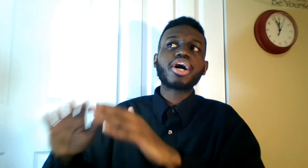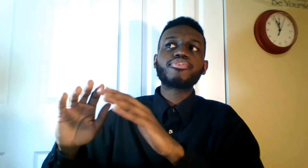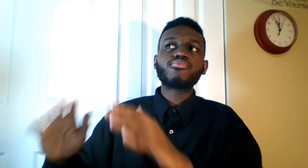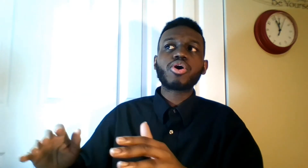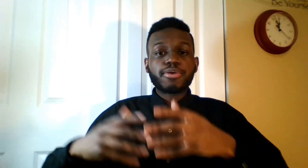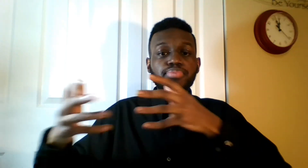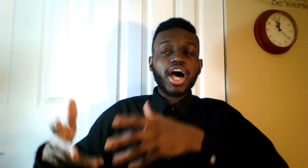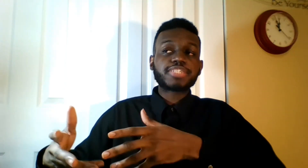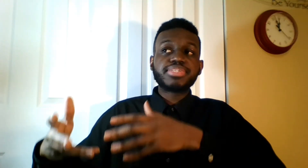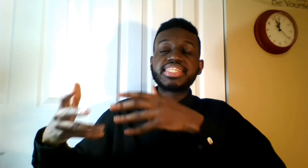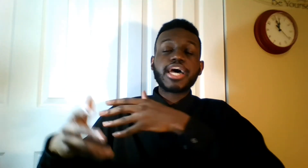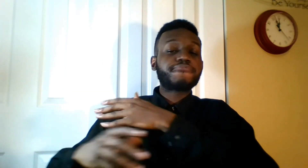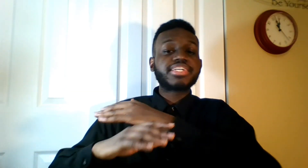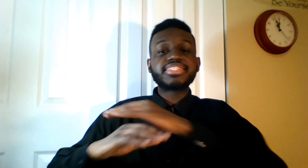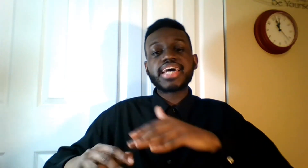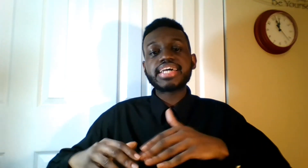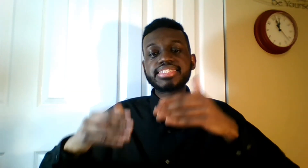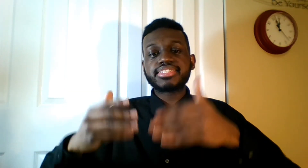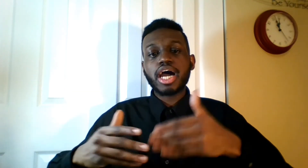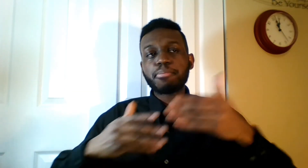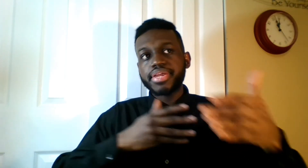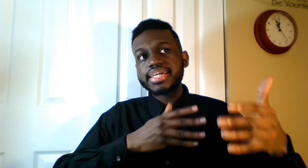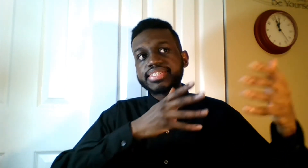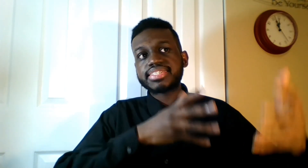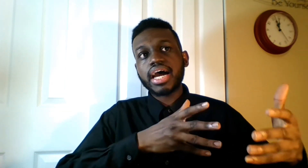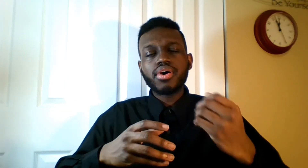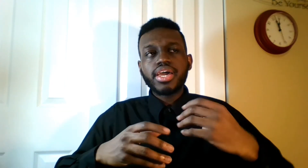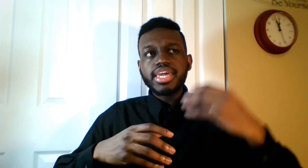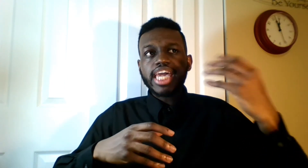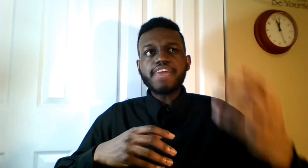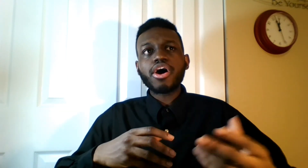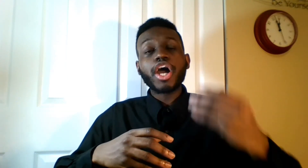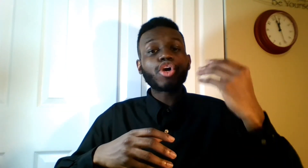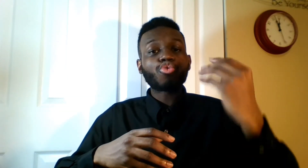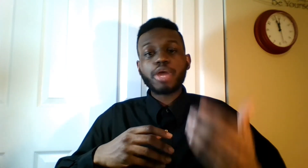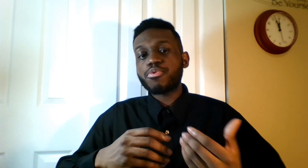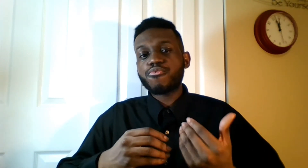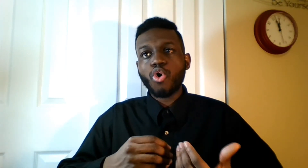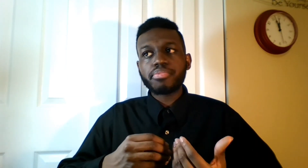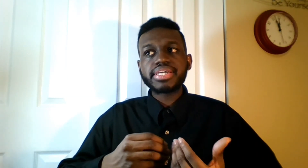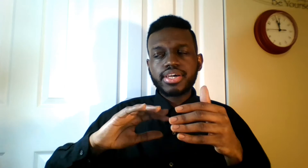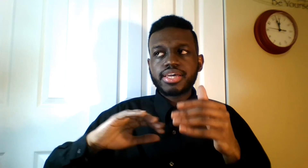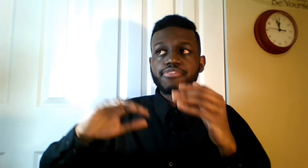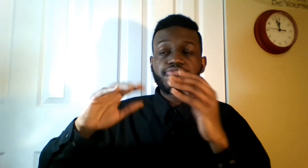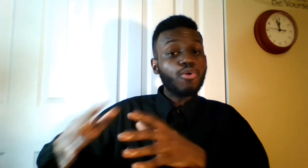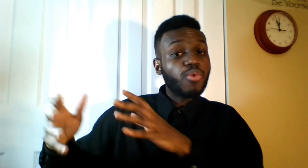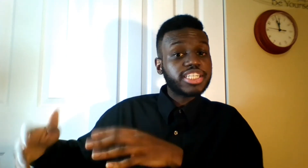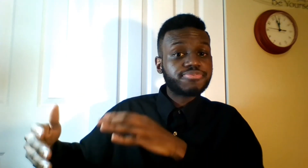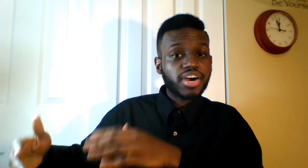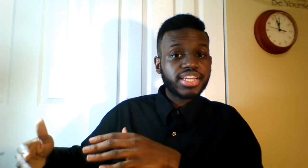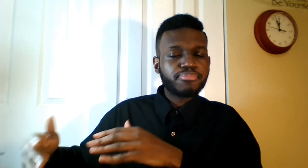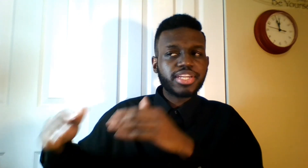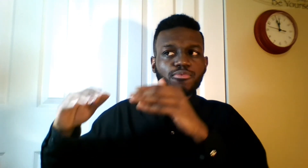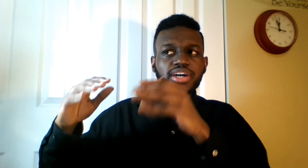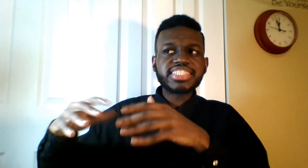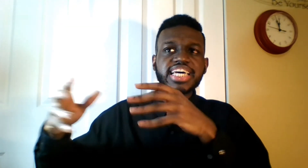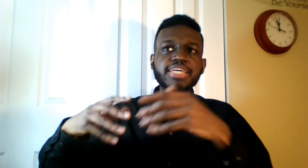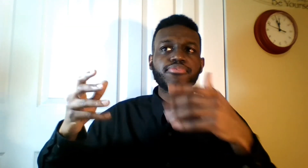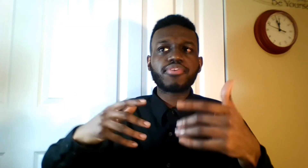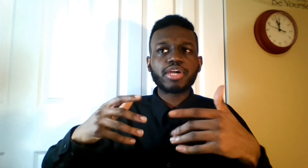world. Bossman did a fantastic job playing T'Challa. He gave out a great performance. The film was funny, but it wasn't that type of funny where it's